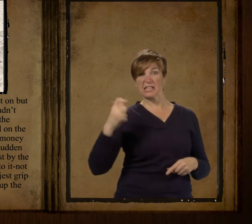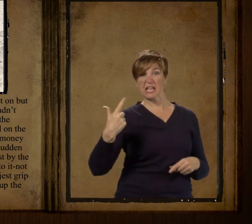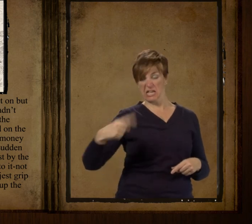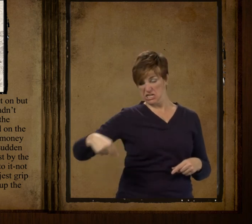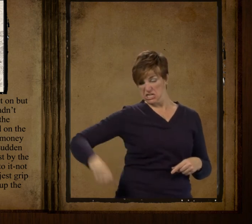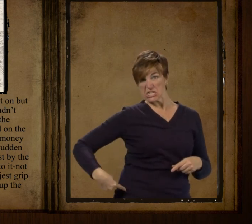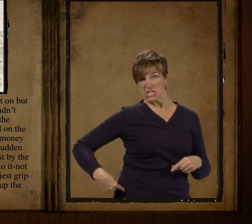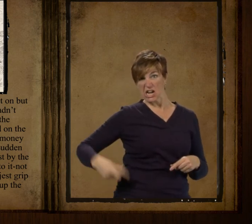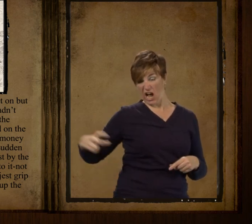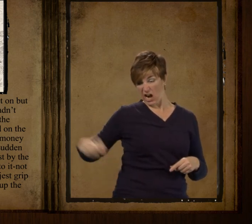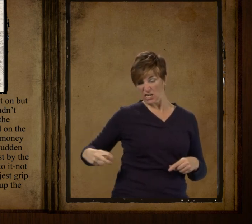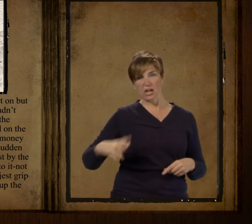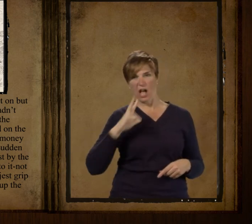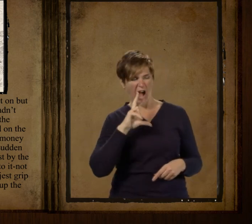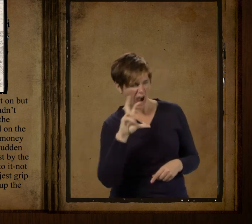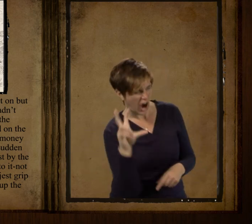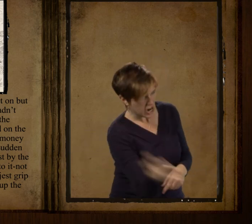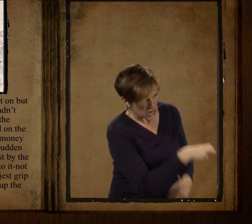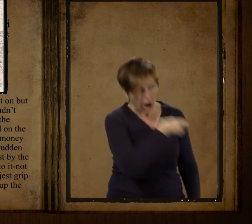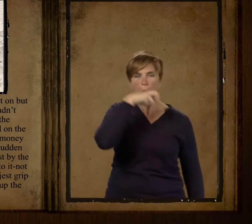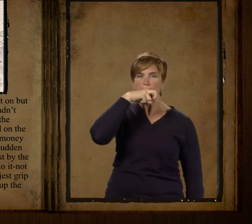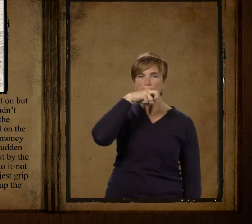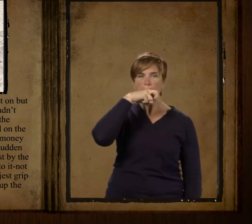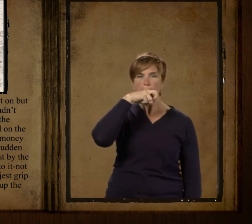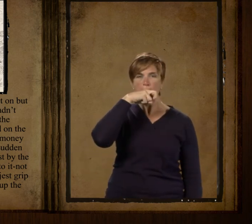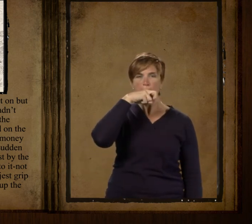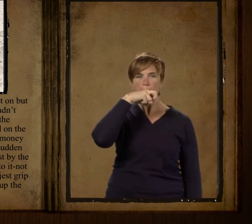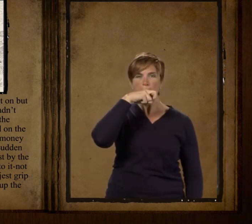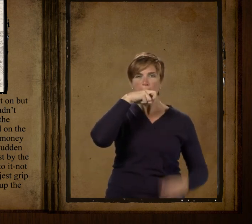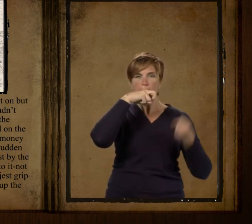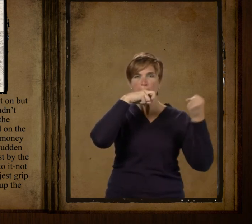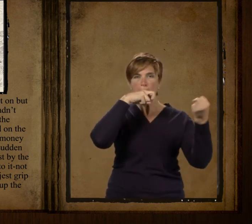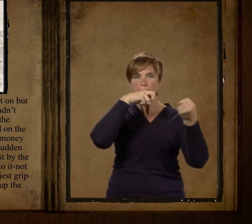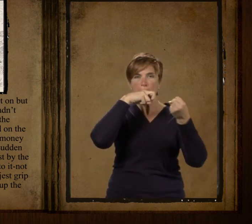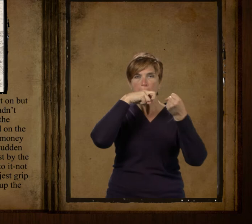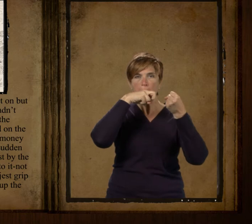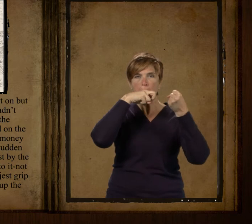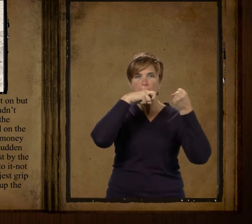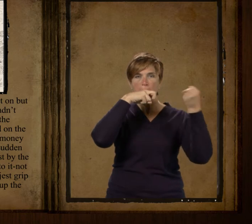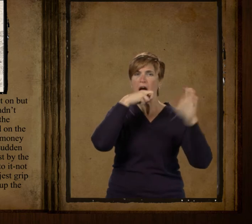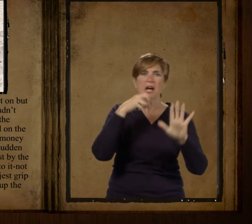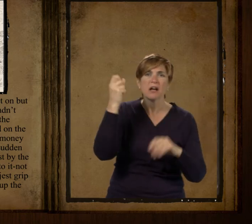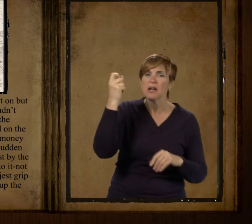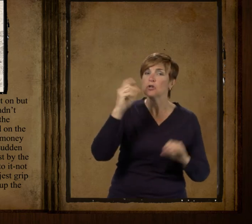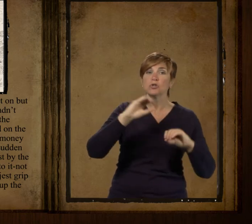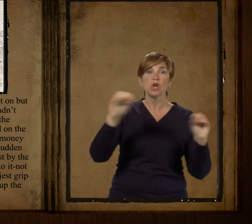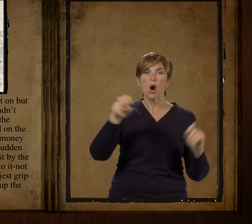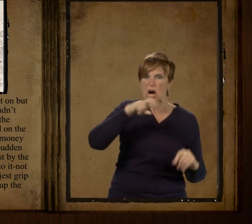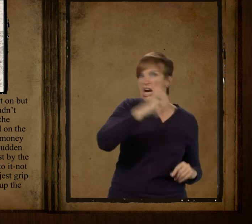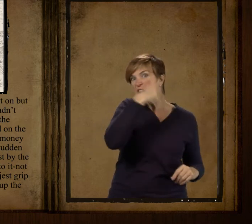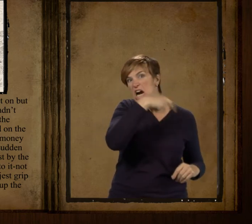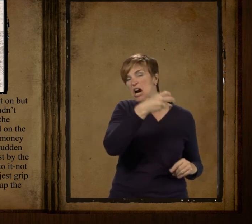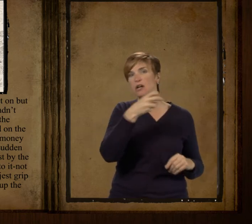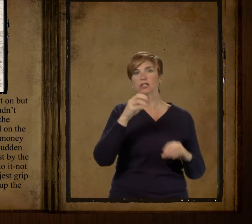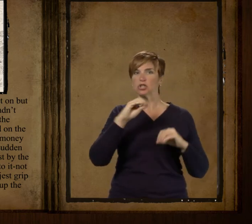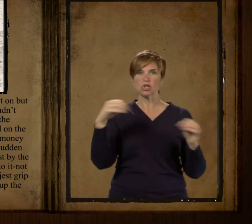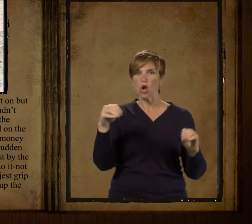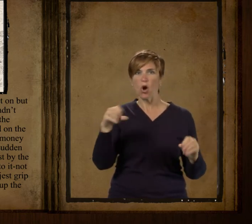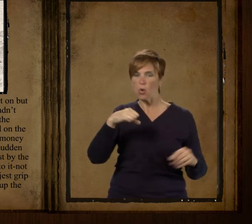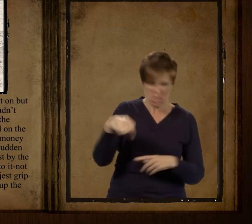money was all up and then all of a sudden he would grab the other dog just by the gent of